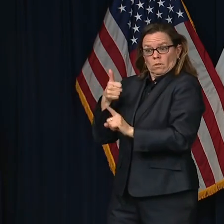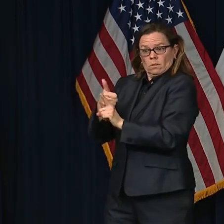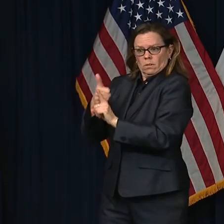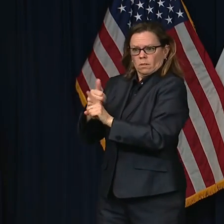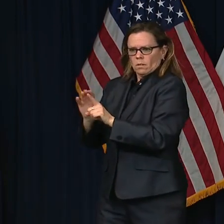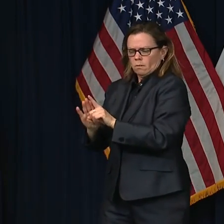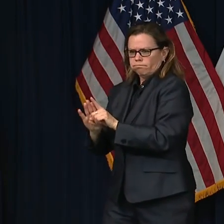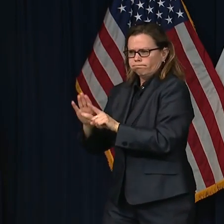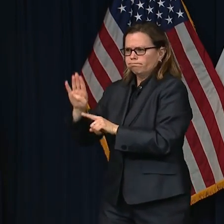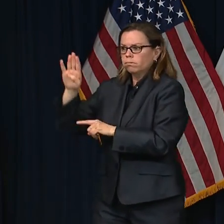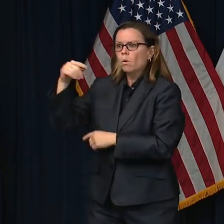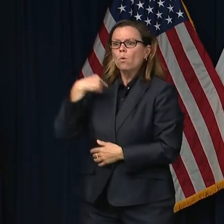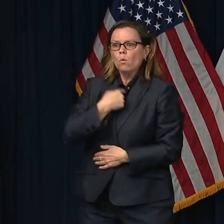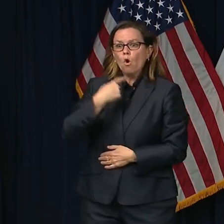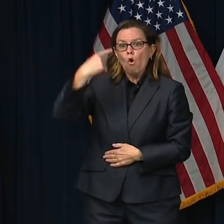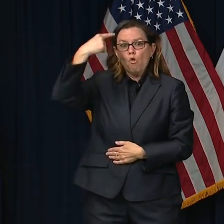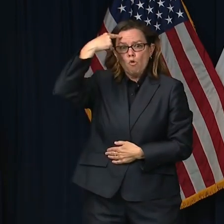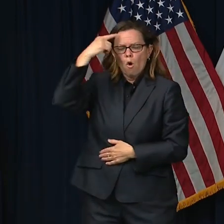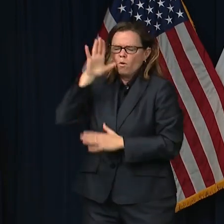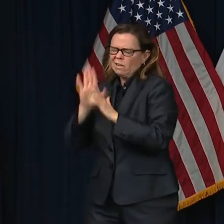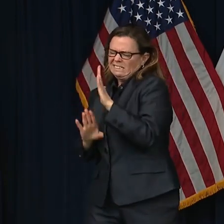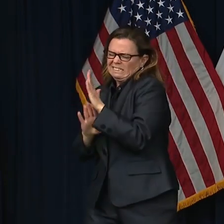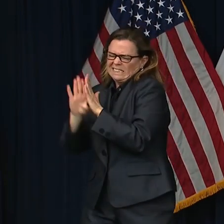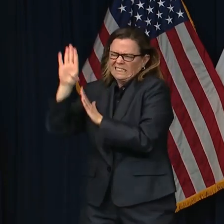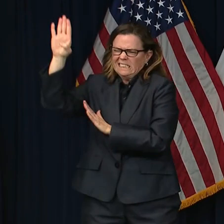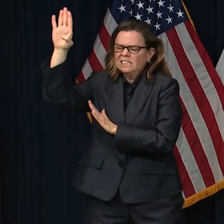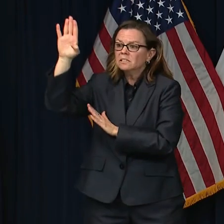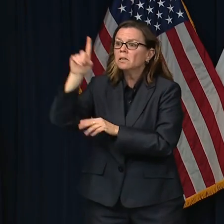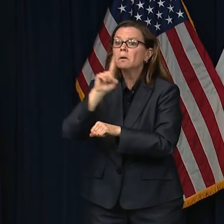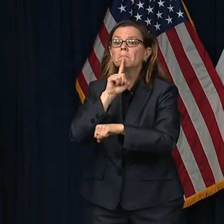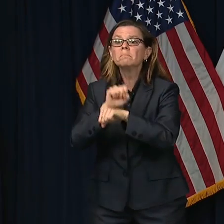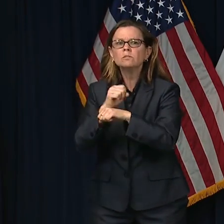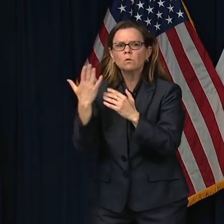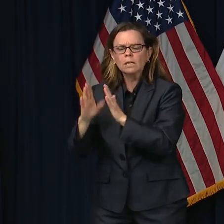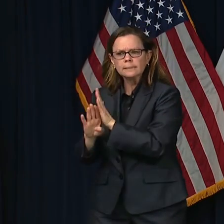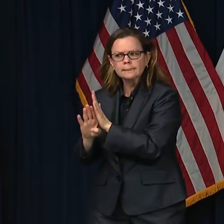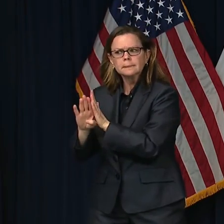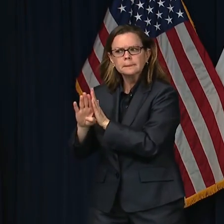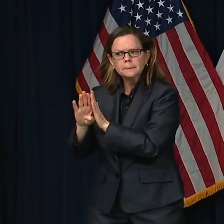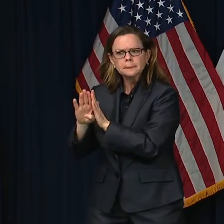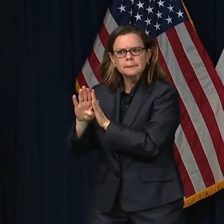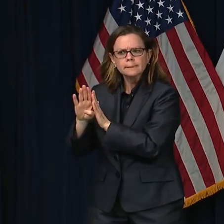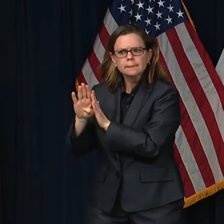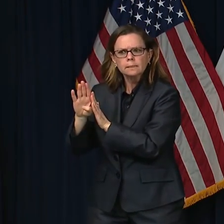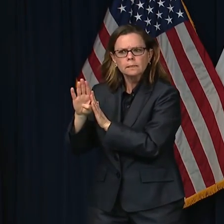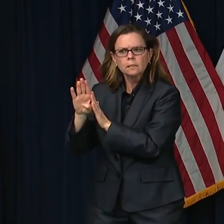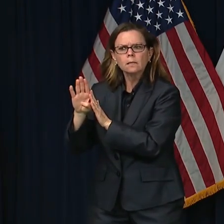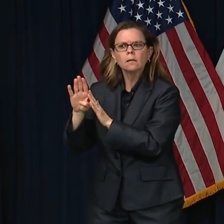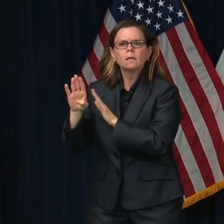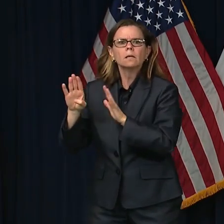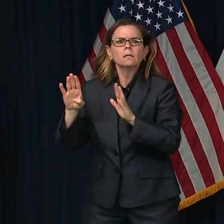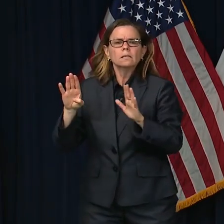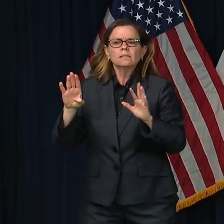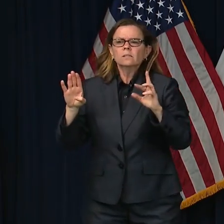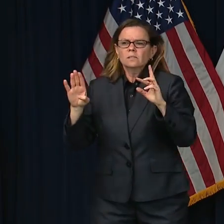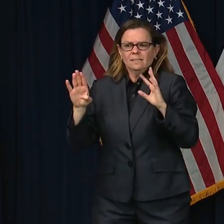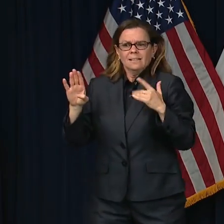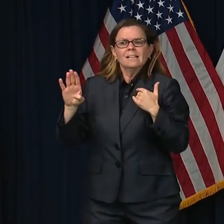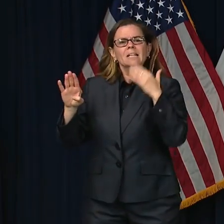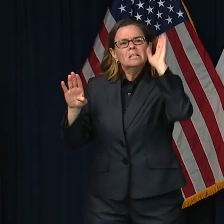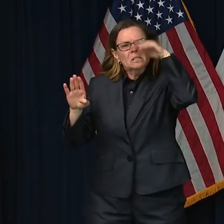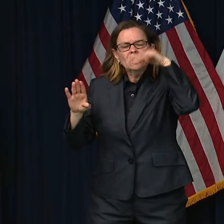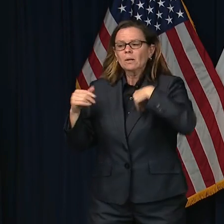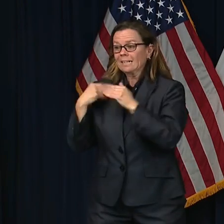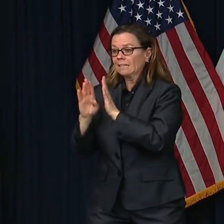to us that we are, in fact, bending the curve. There is even some evidence that we may be moving toward a flatter